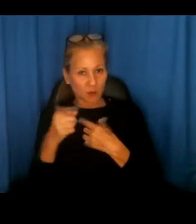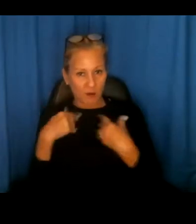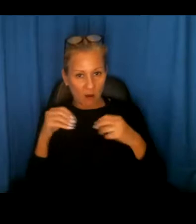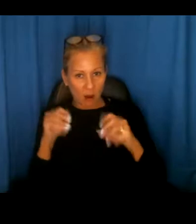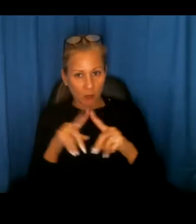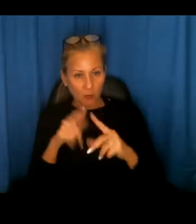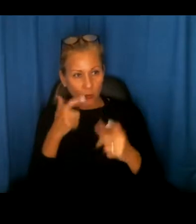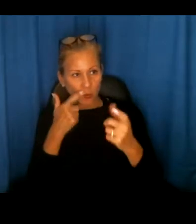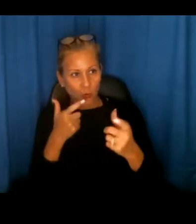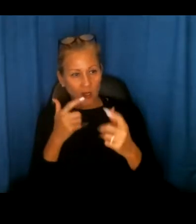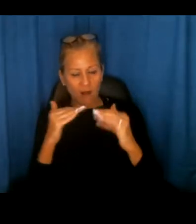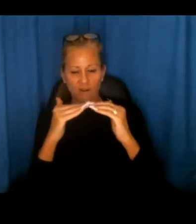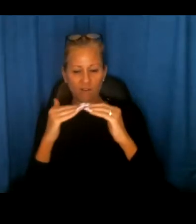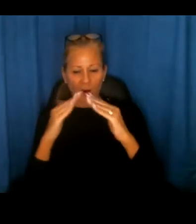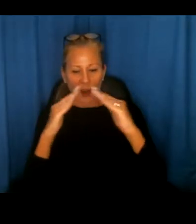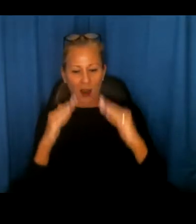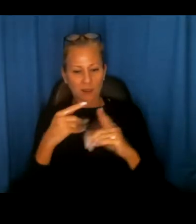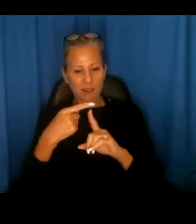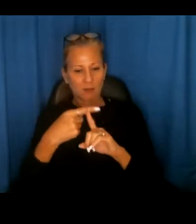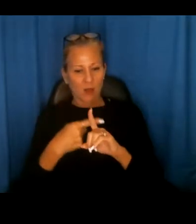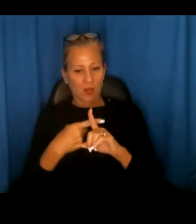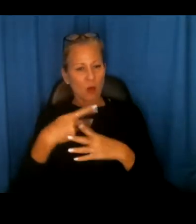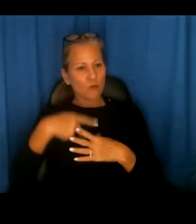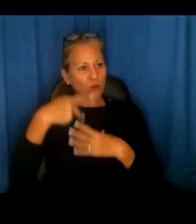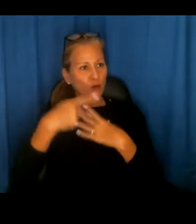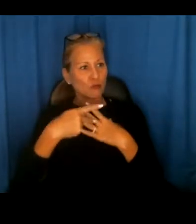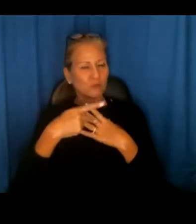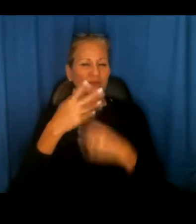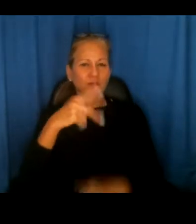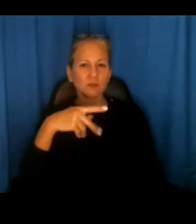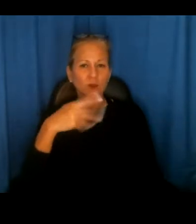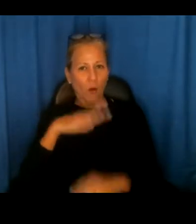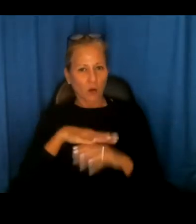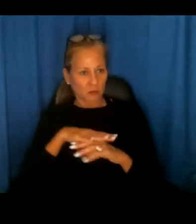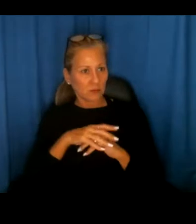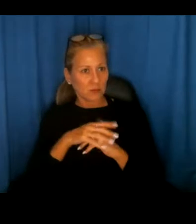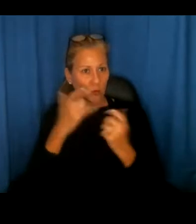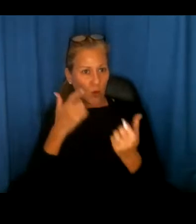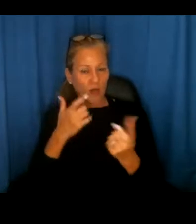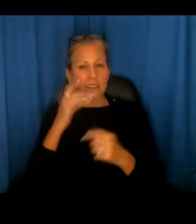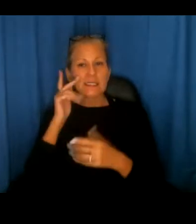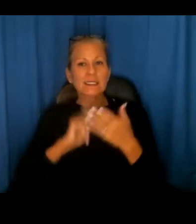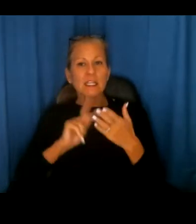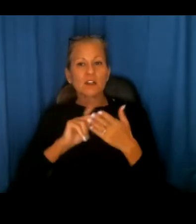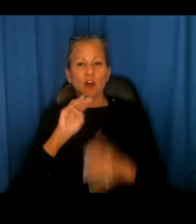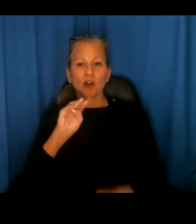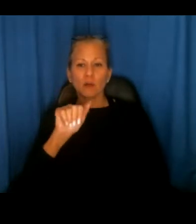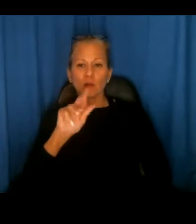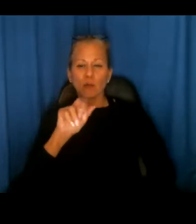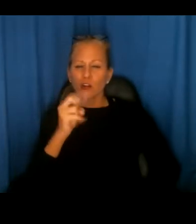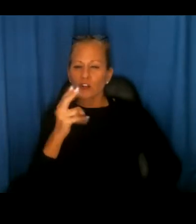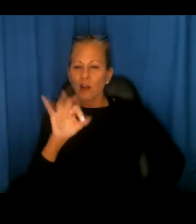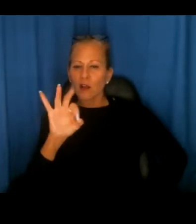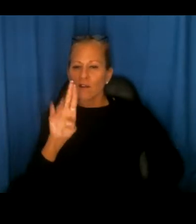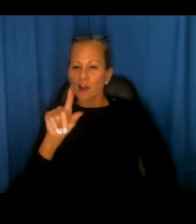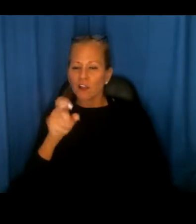to watch a Fair Housing Month program that we put on. Um, but, uh, Secretary Marsha Fudge from HUD joined